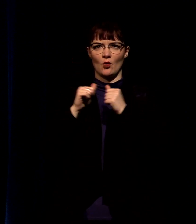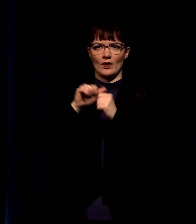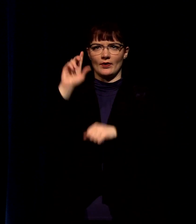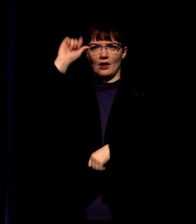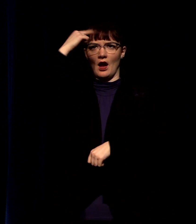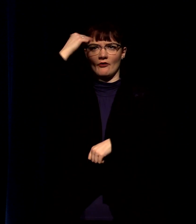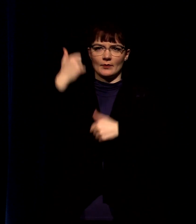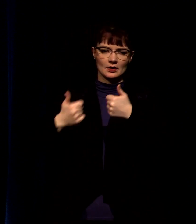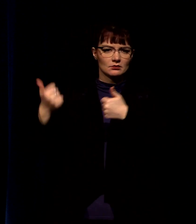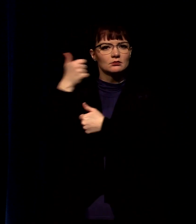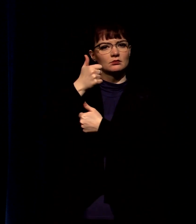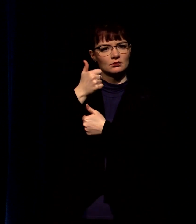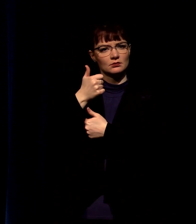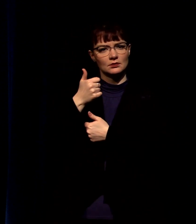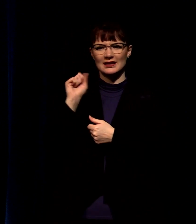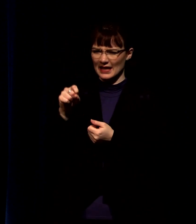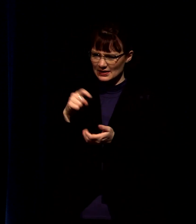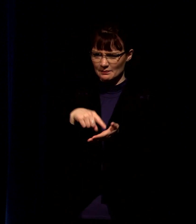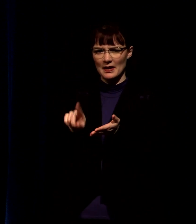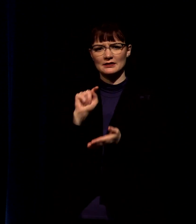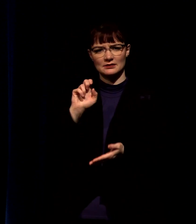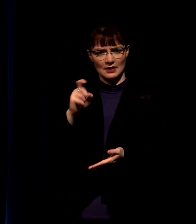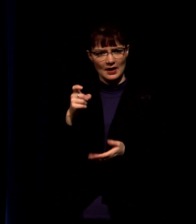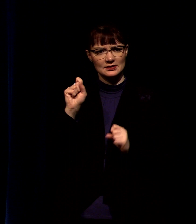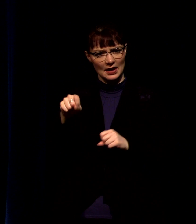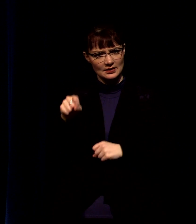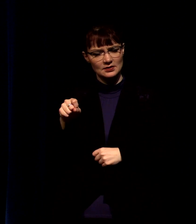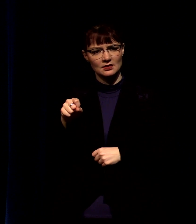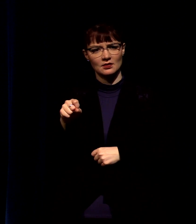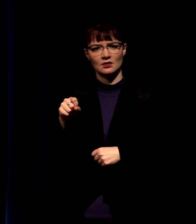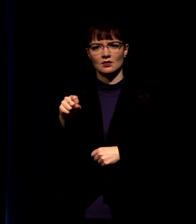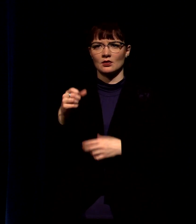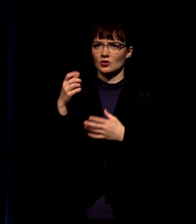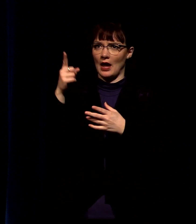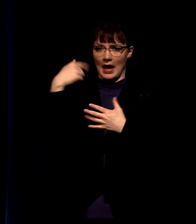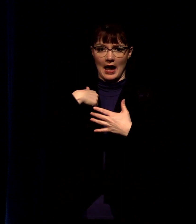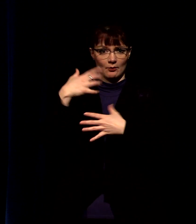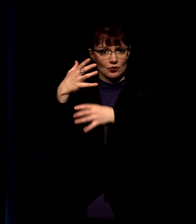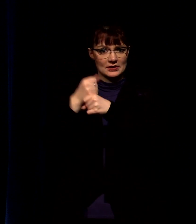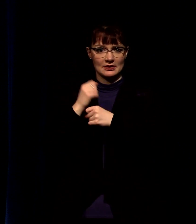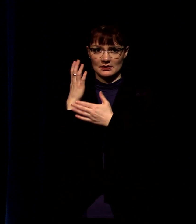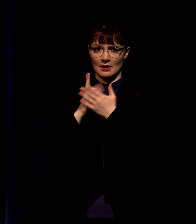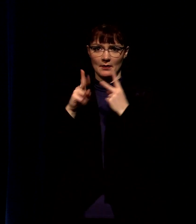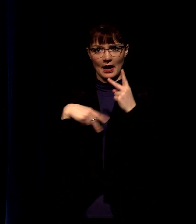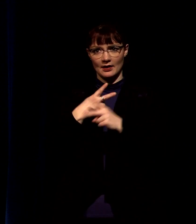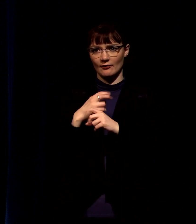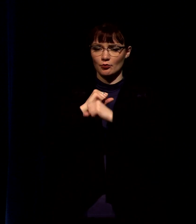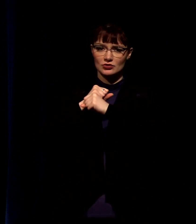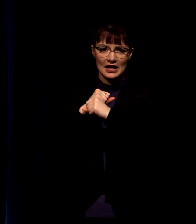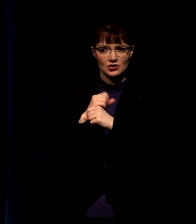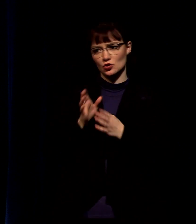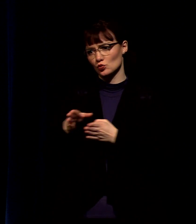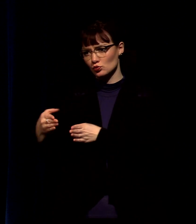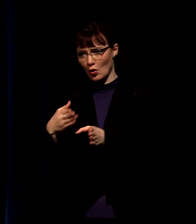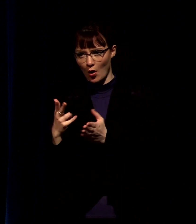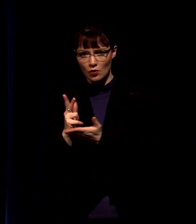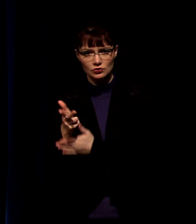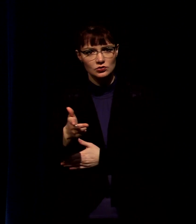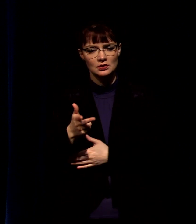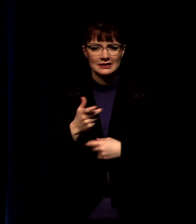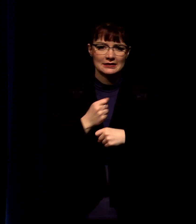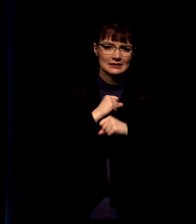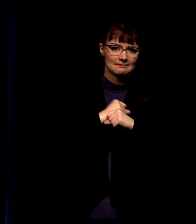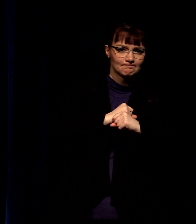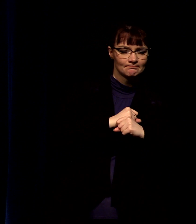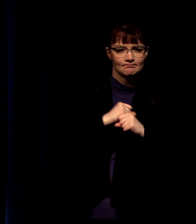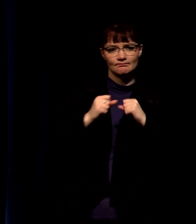back yes pay your taxes actually pay your taxes and realize that you are being receiving some levels of protection and roads and security and